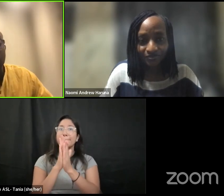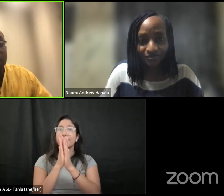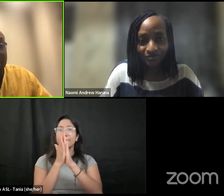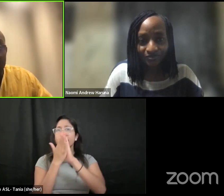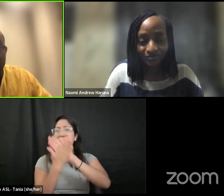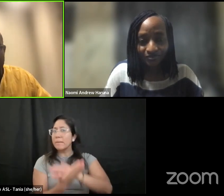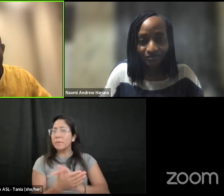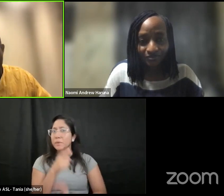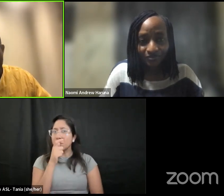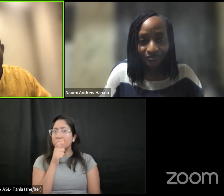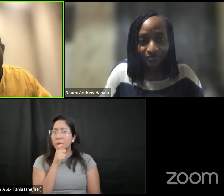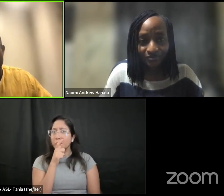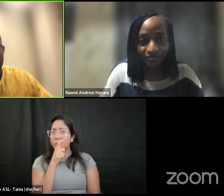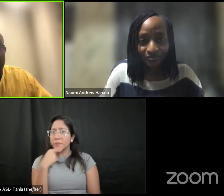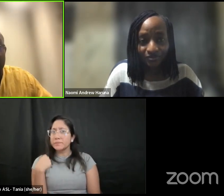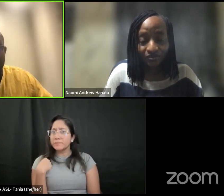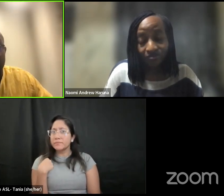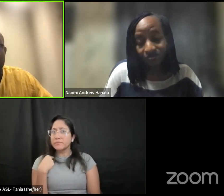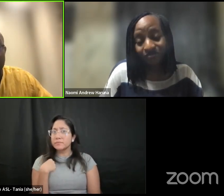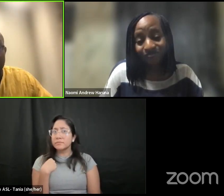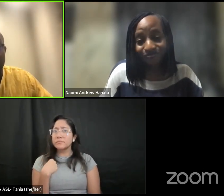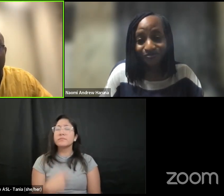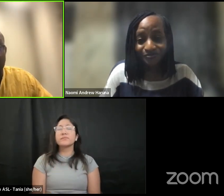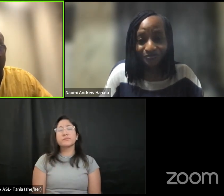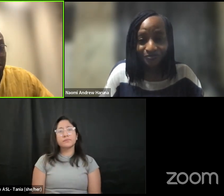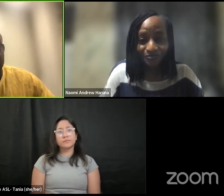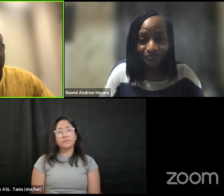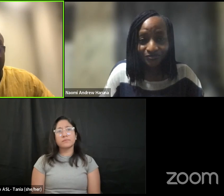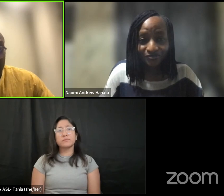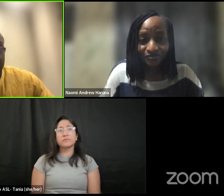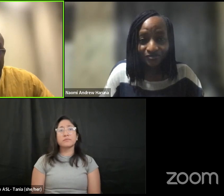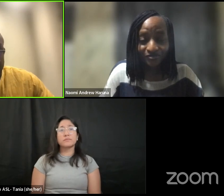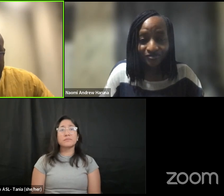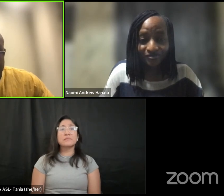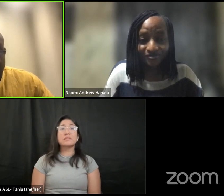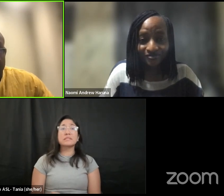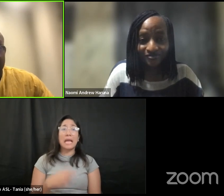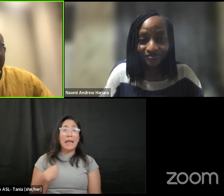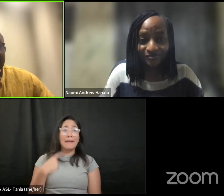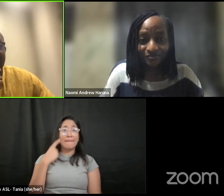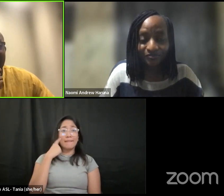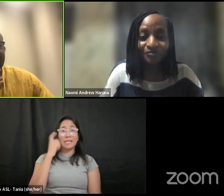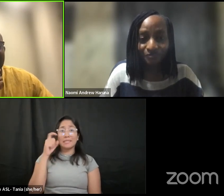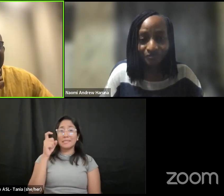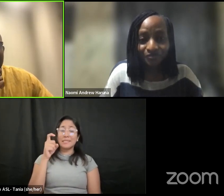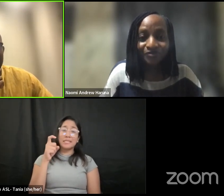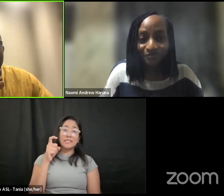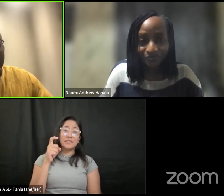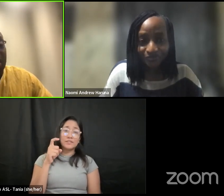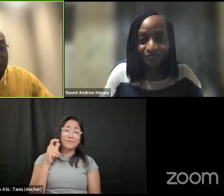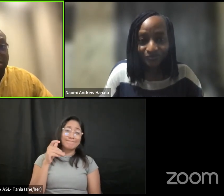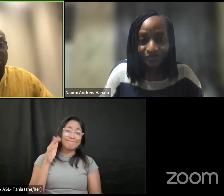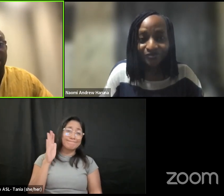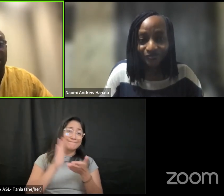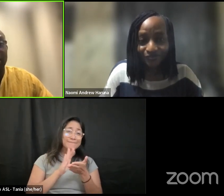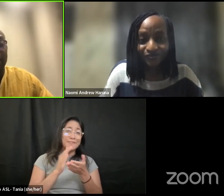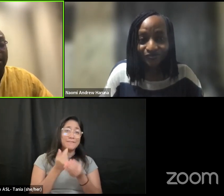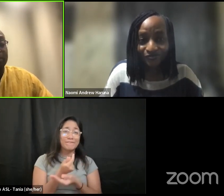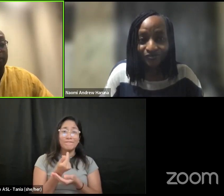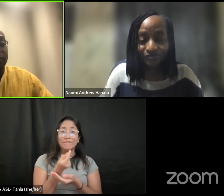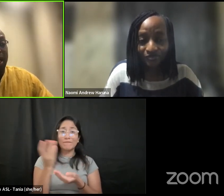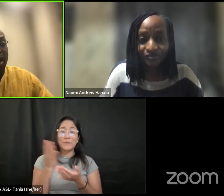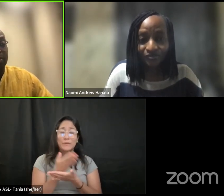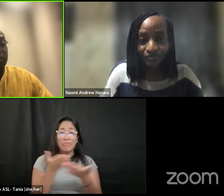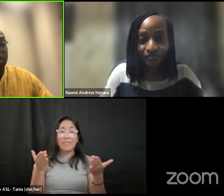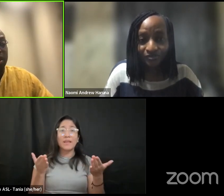turning down some things because i think there's some things we need to turn down there's some monies that we need to turn down um when we understand